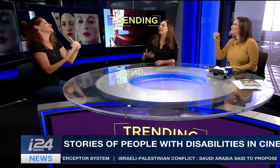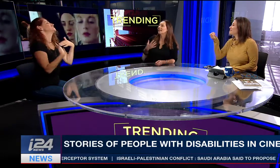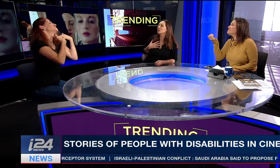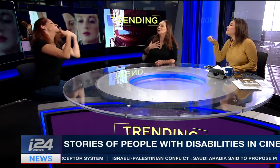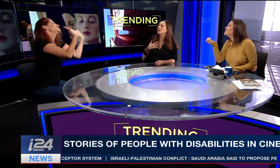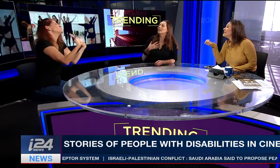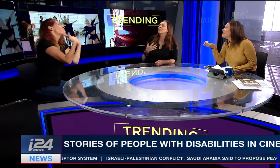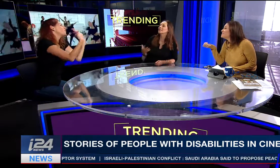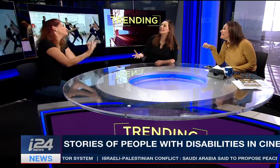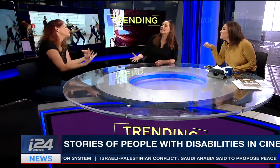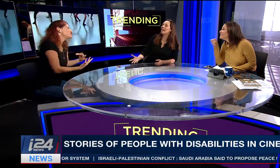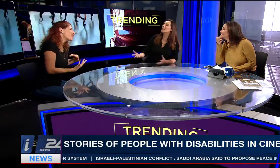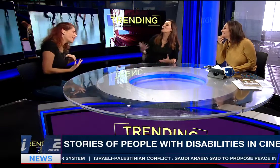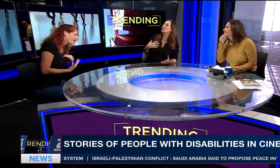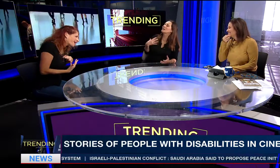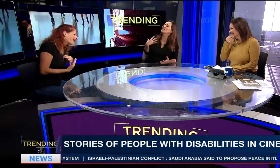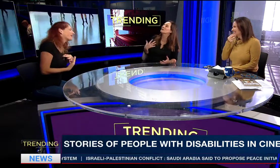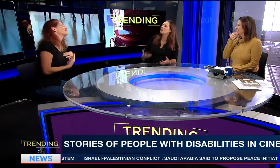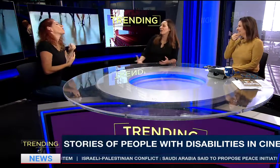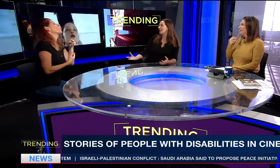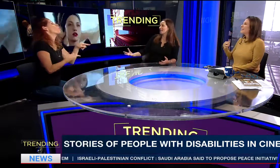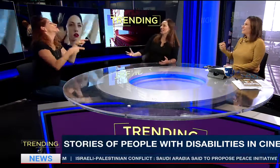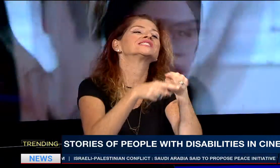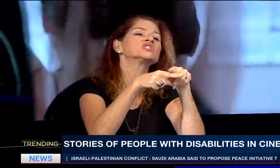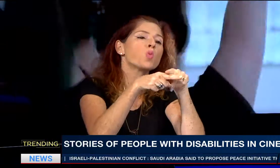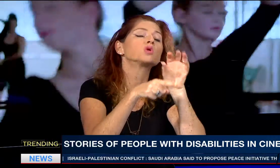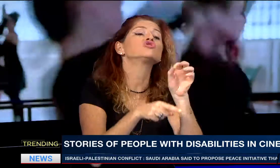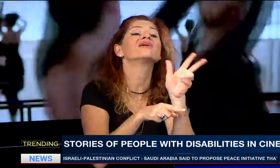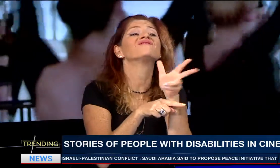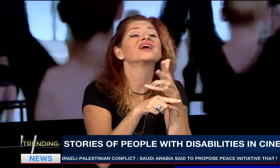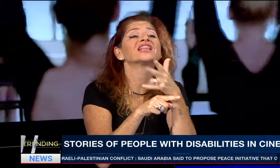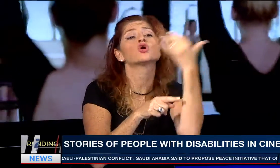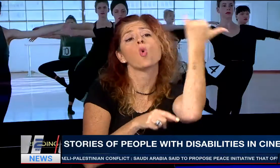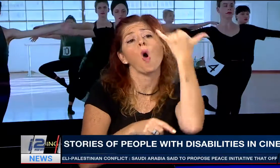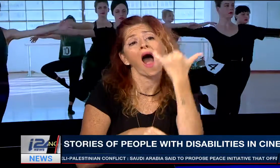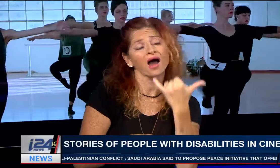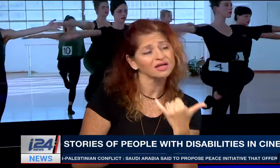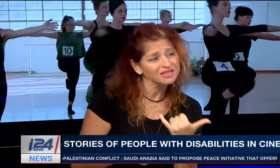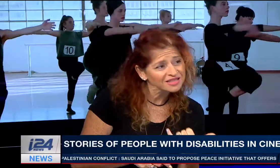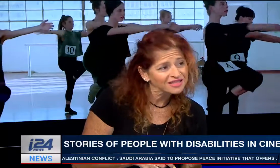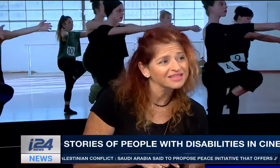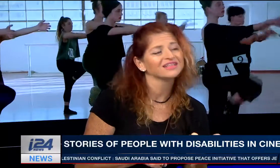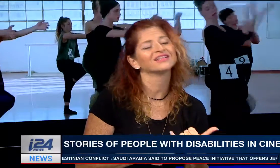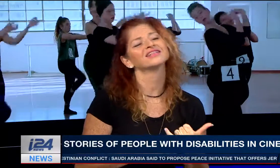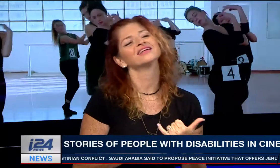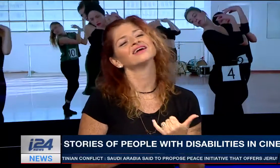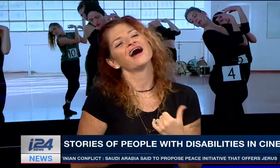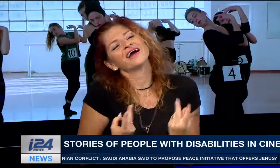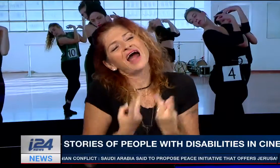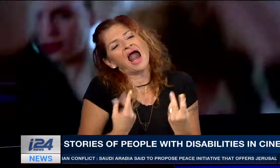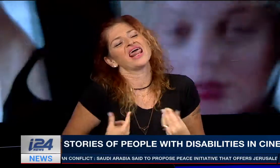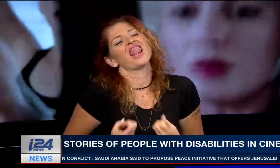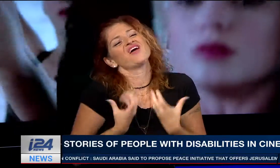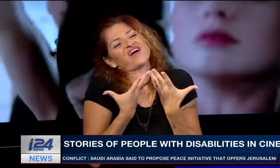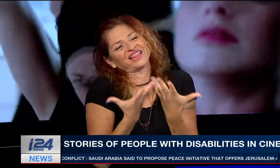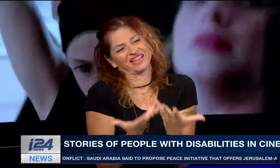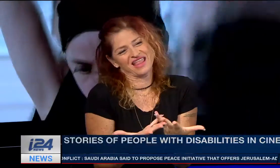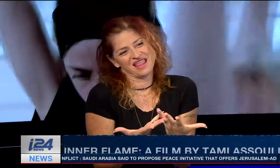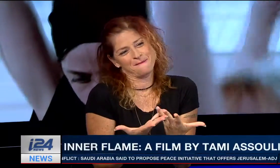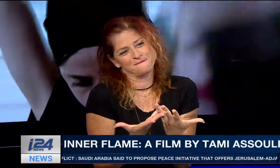so beautiful. that was my inspiration. That was a kind of video art for me. That's a